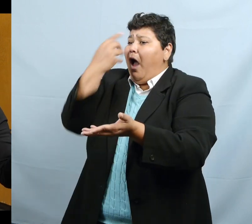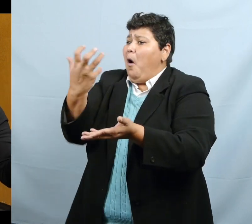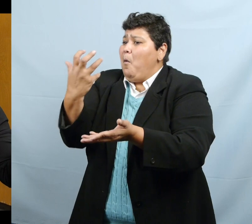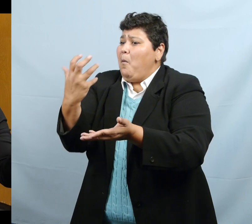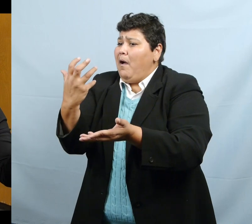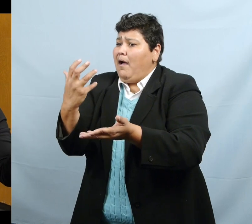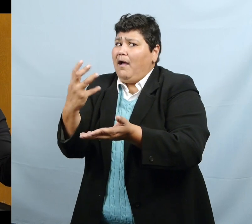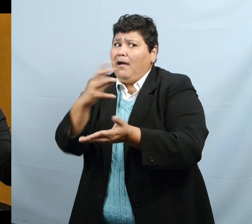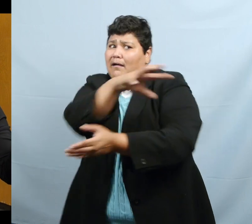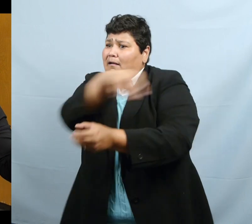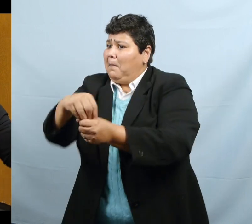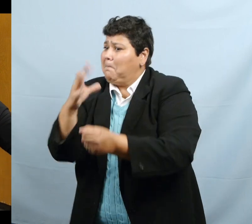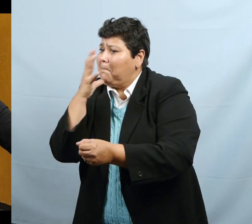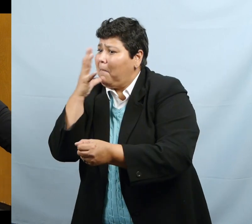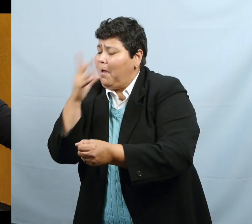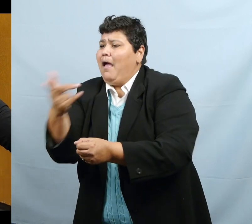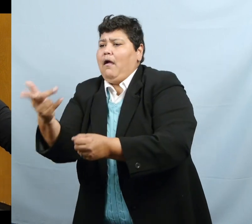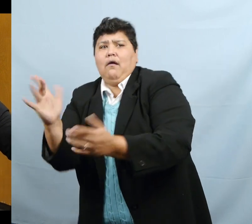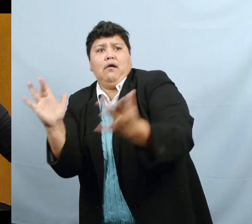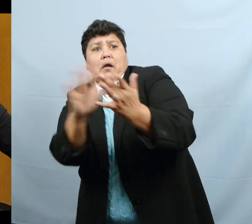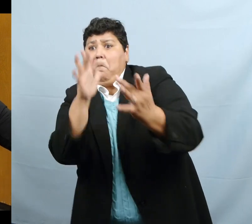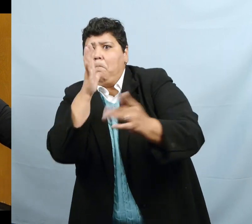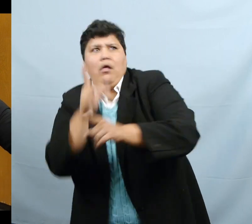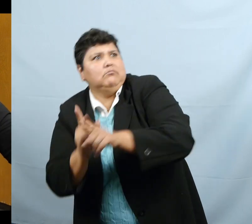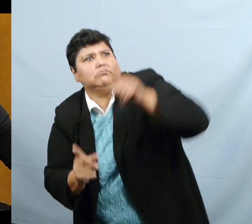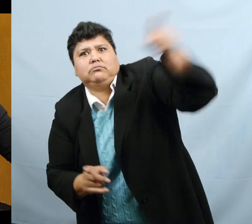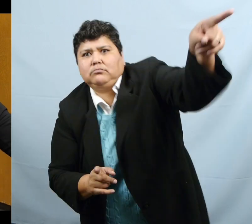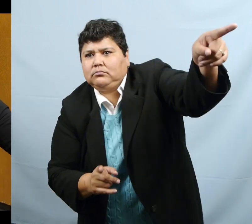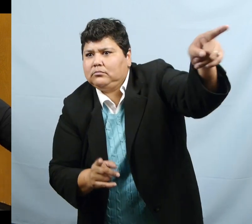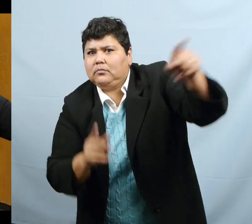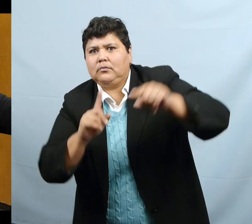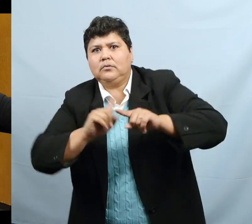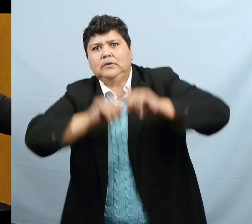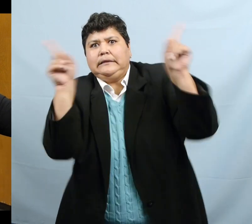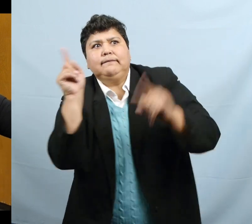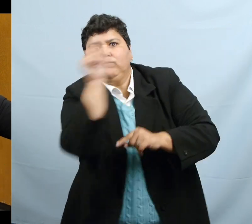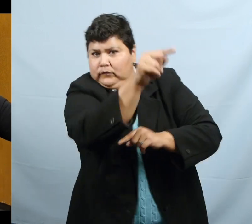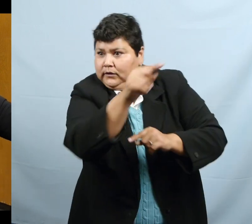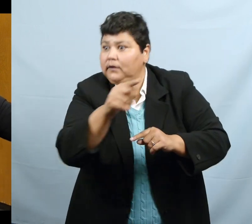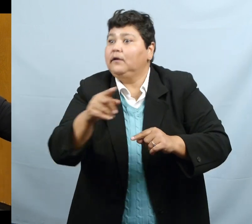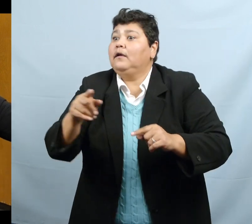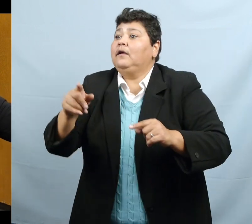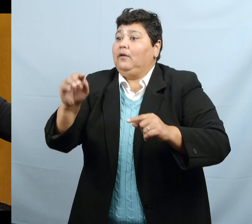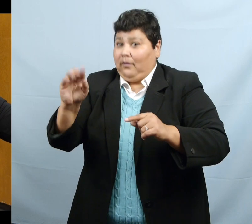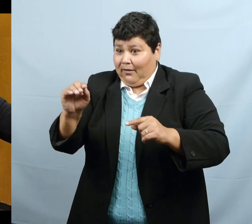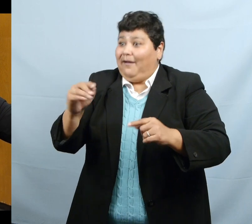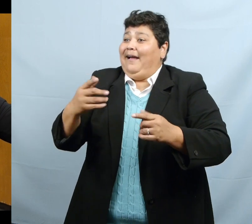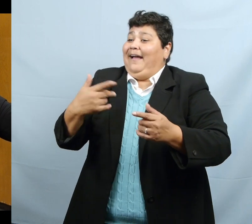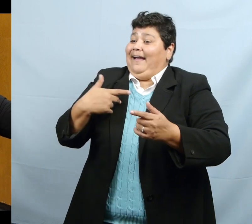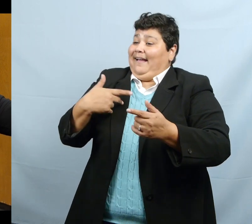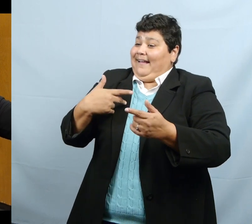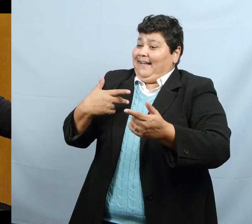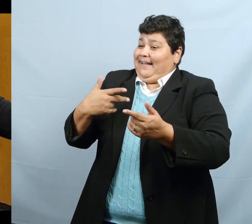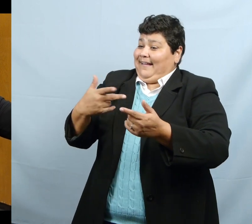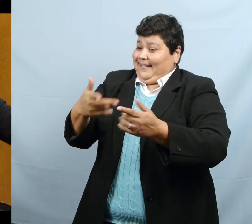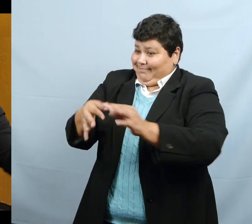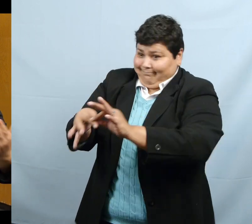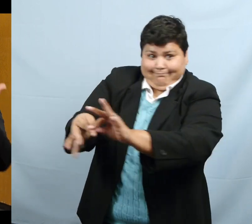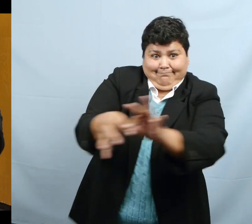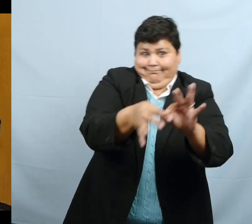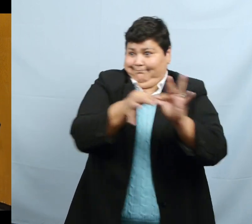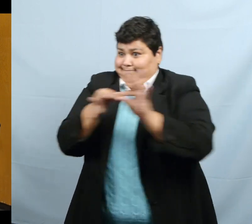fast back and forth. And they keep passing the phone to different people within those houses.